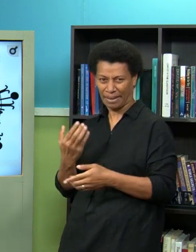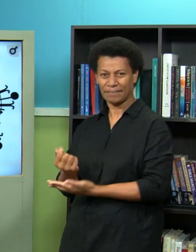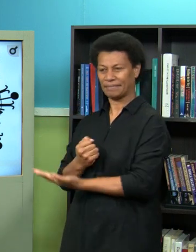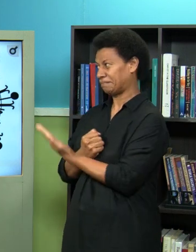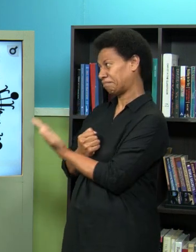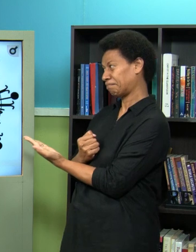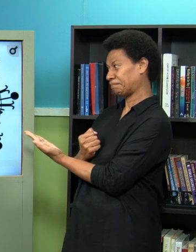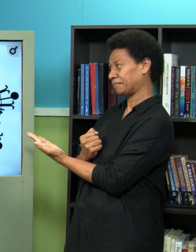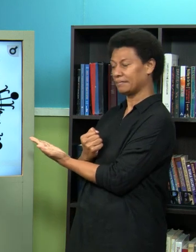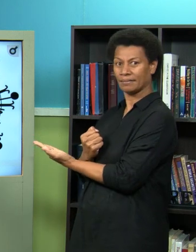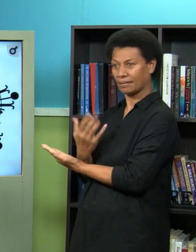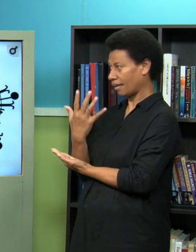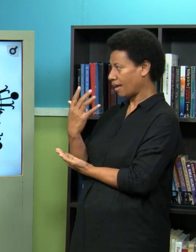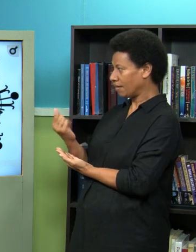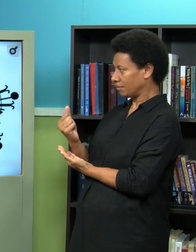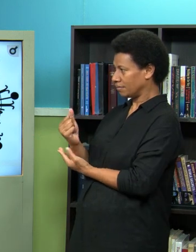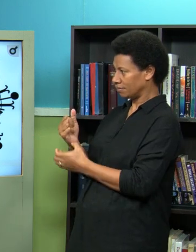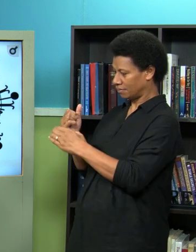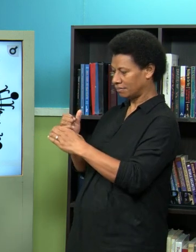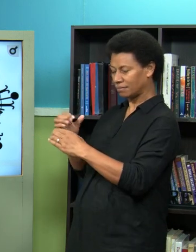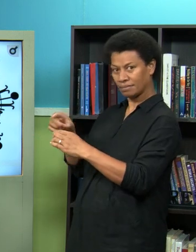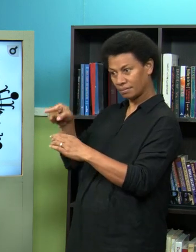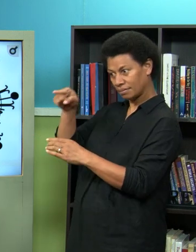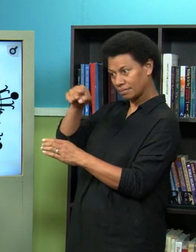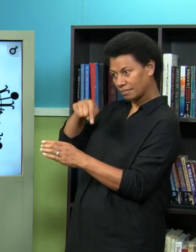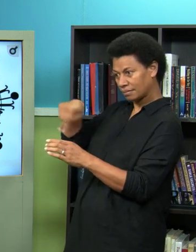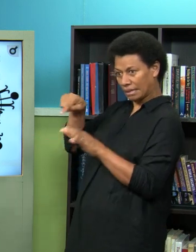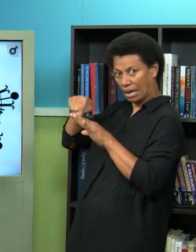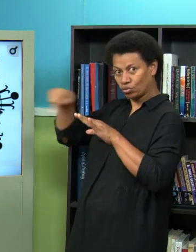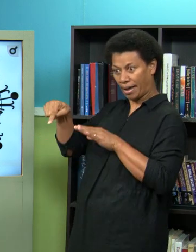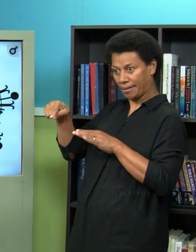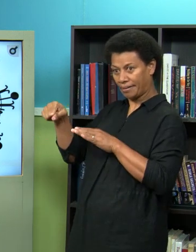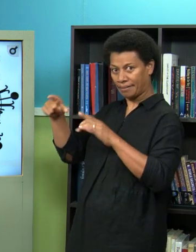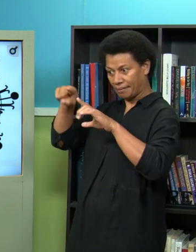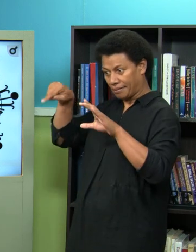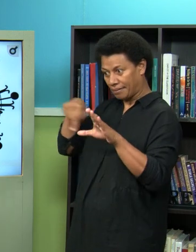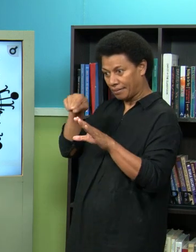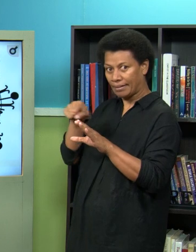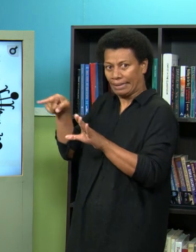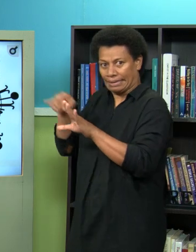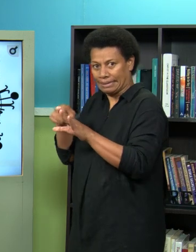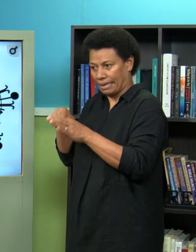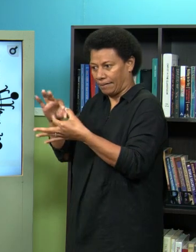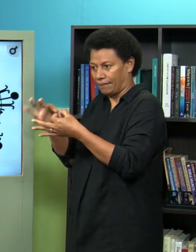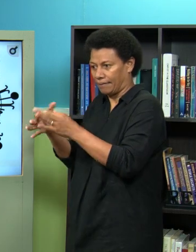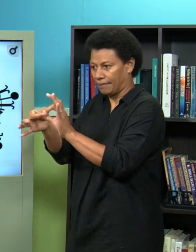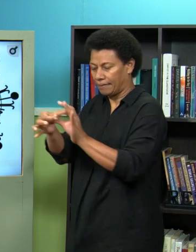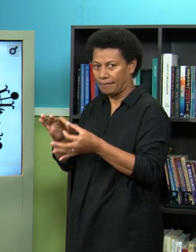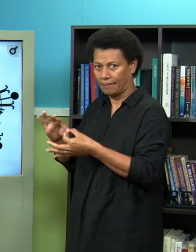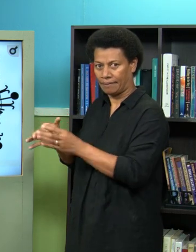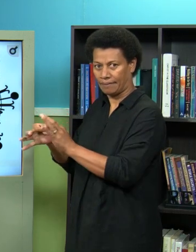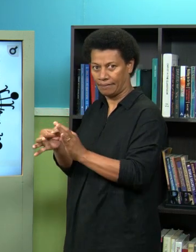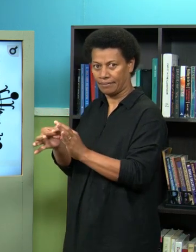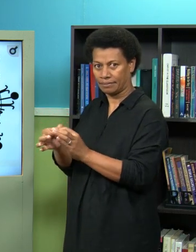spikes sit on the capsule of the virus and this is the RNA that's inside the virus okay so that's basically